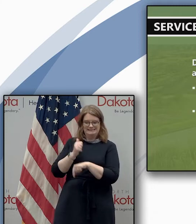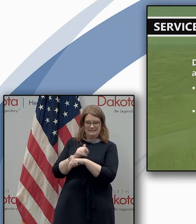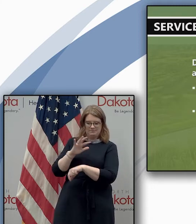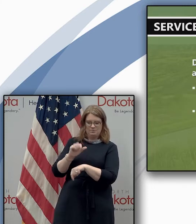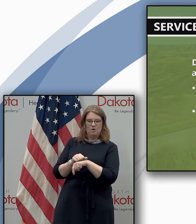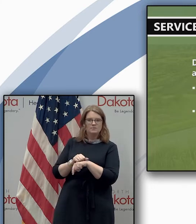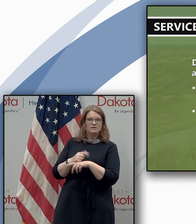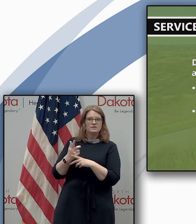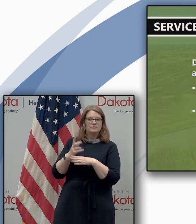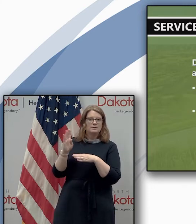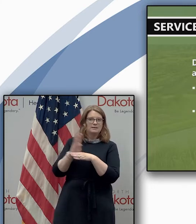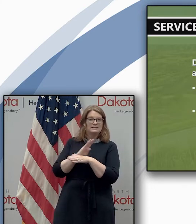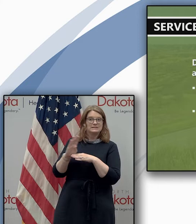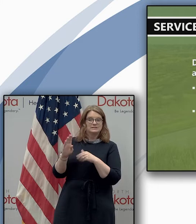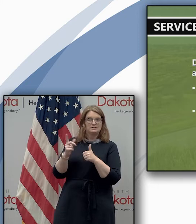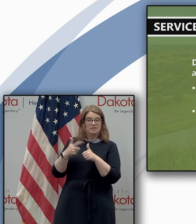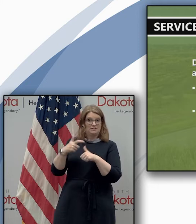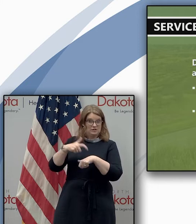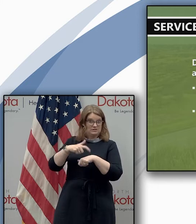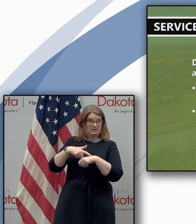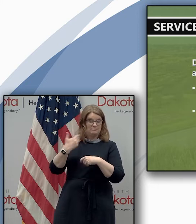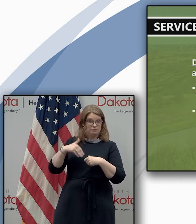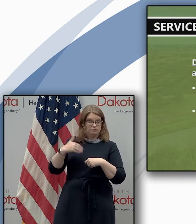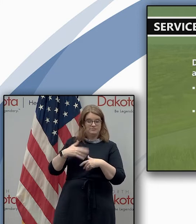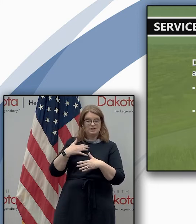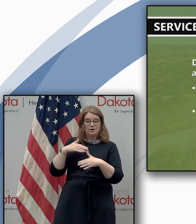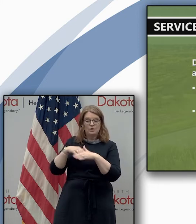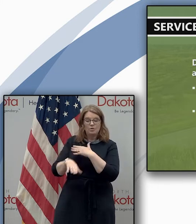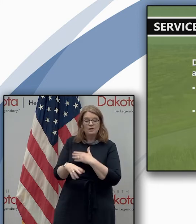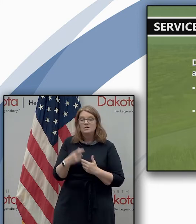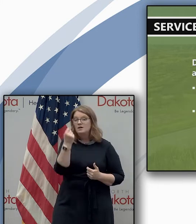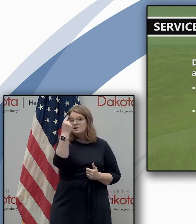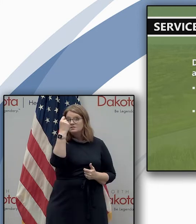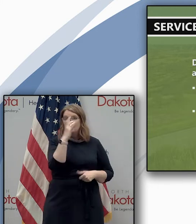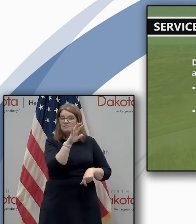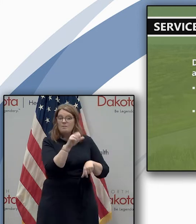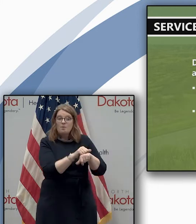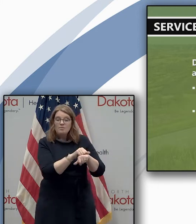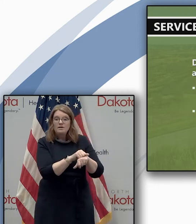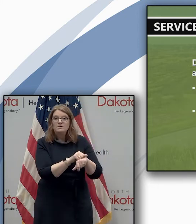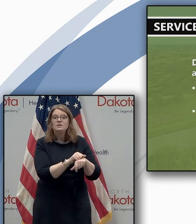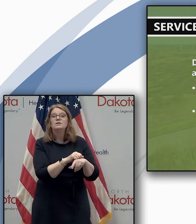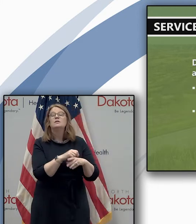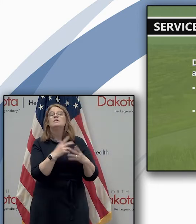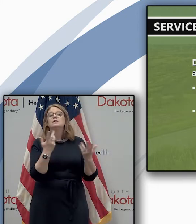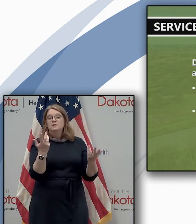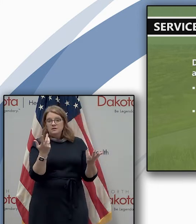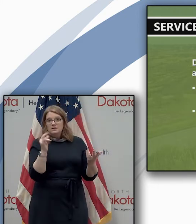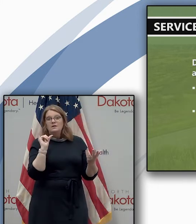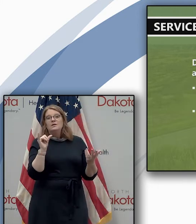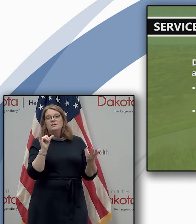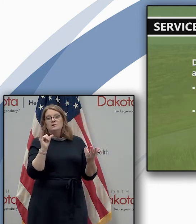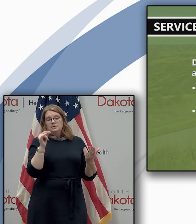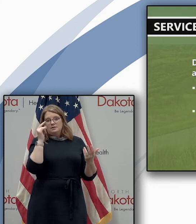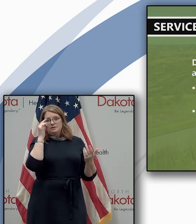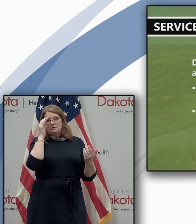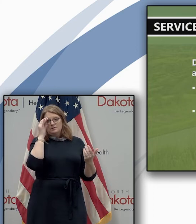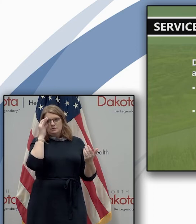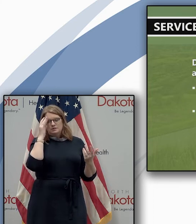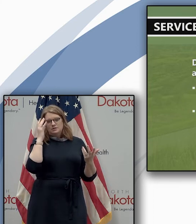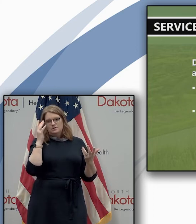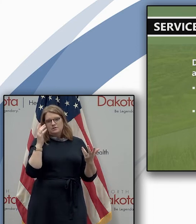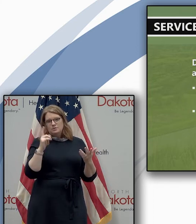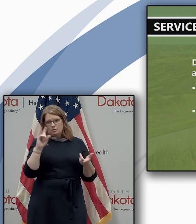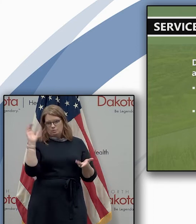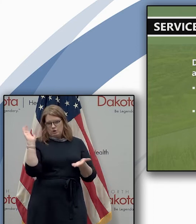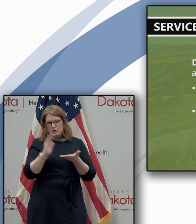motor vehicle business for the first time and of course with this appointment process this is an opportunity for us to help streamline